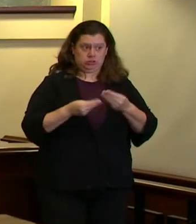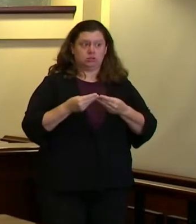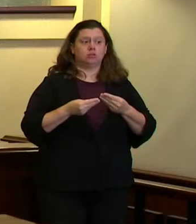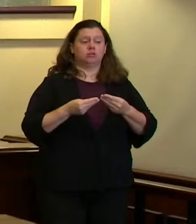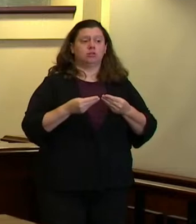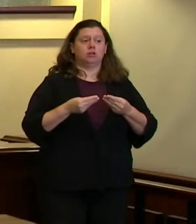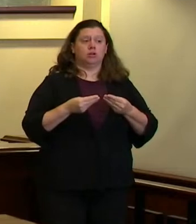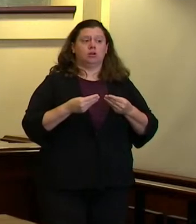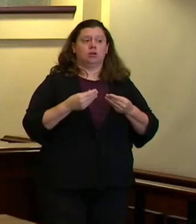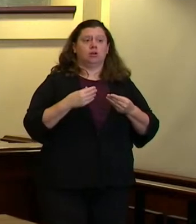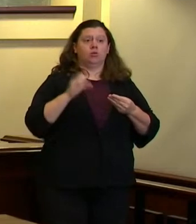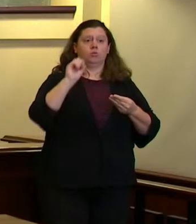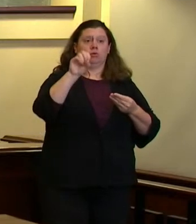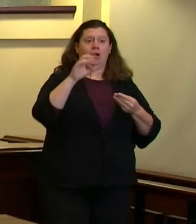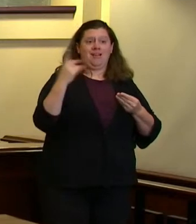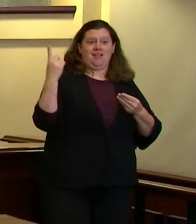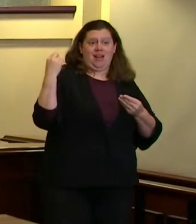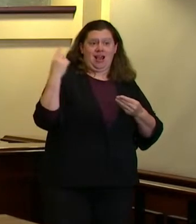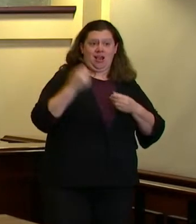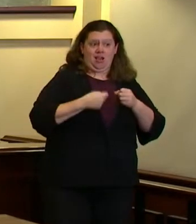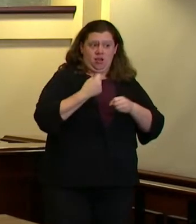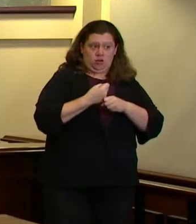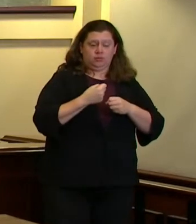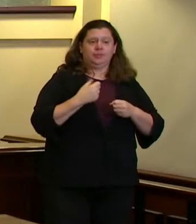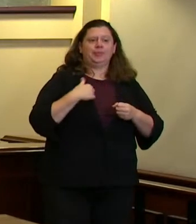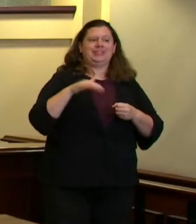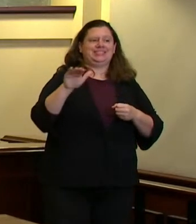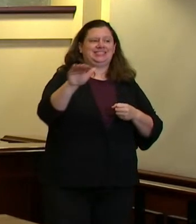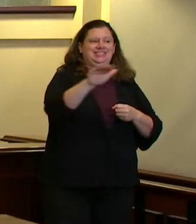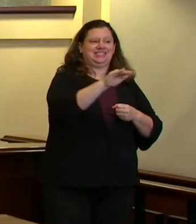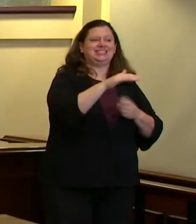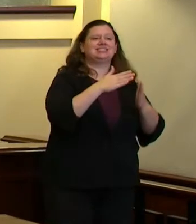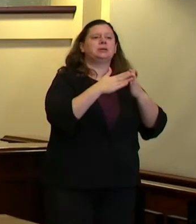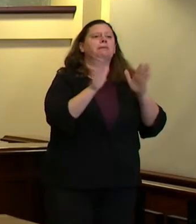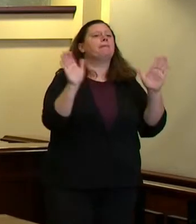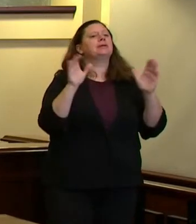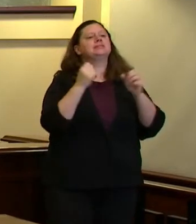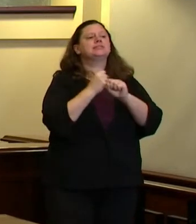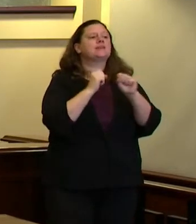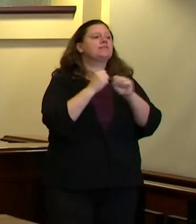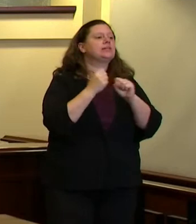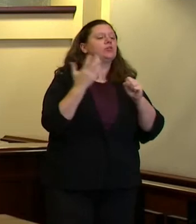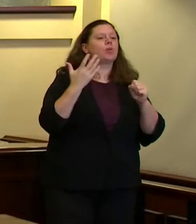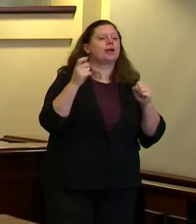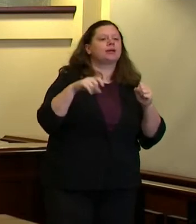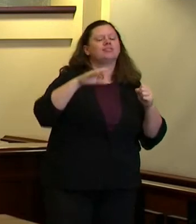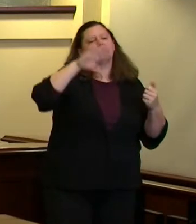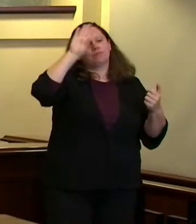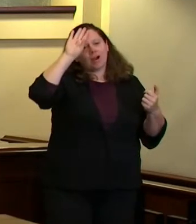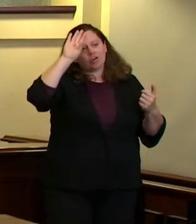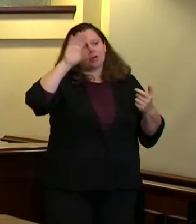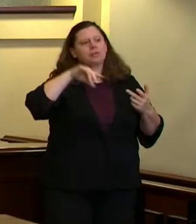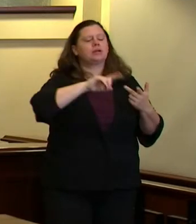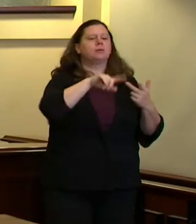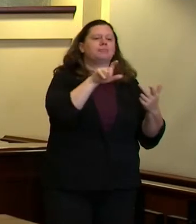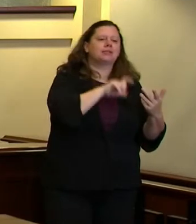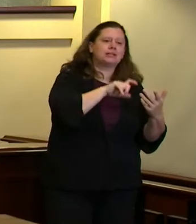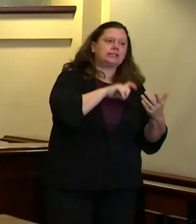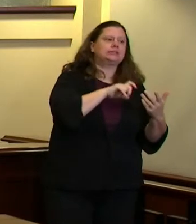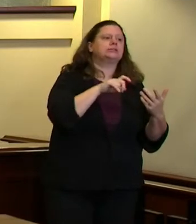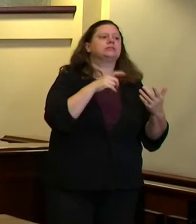ago i asked that all of our public safety bureaus so predominantly fire police the bureau of emergency